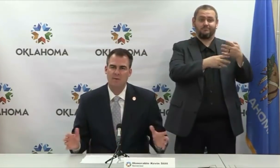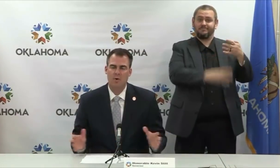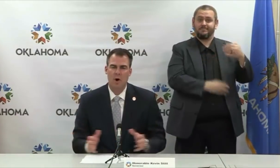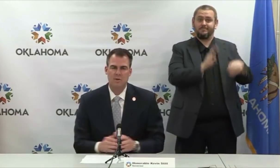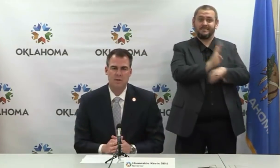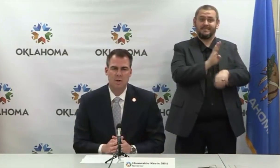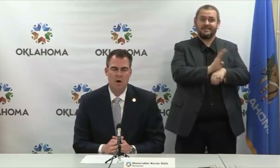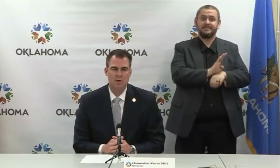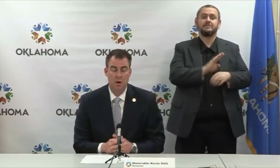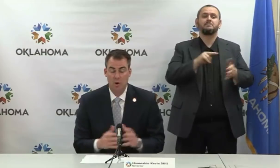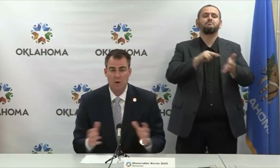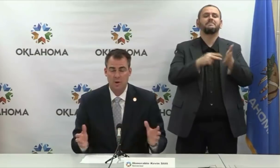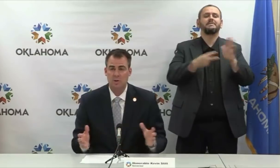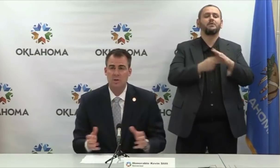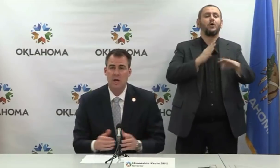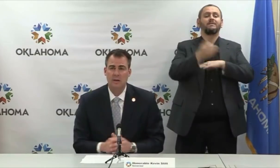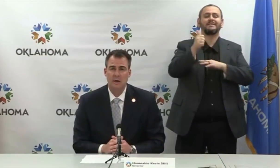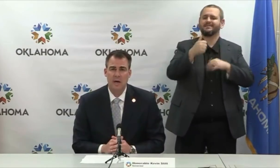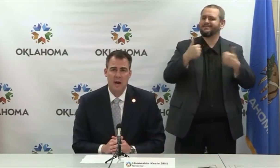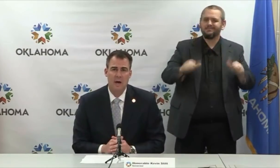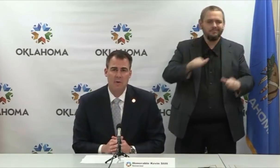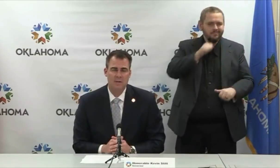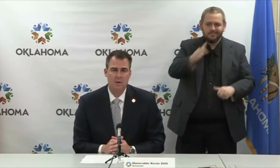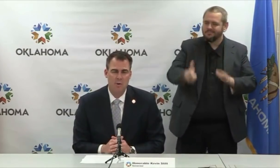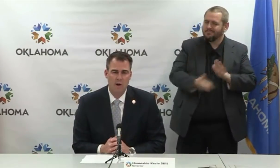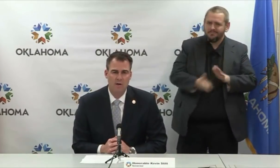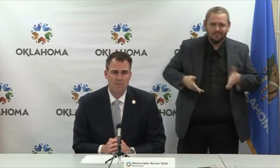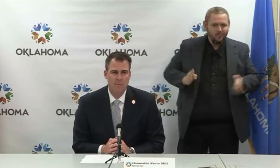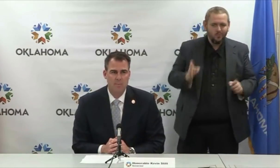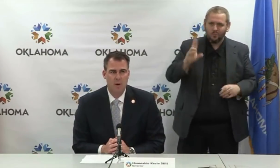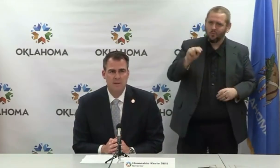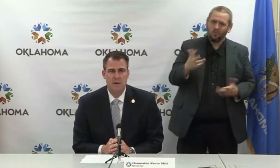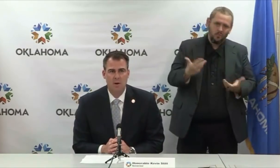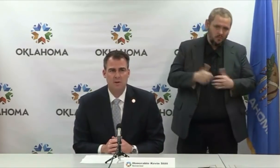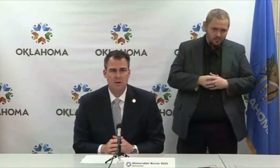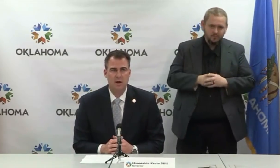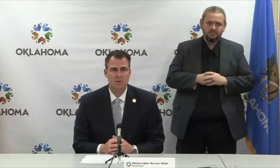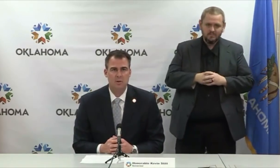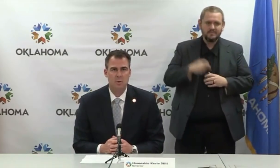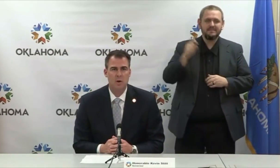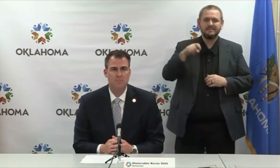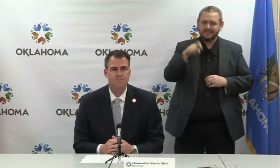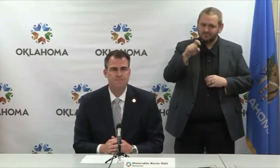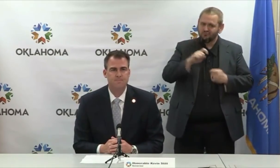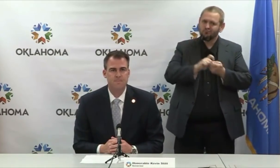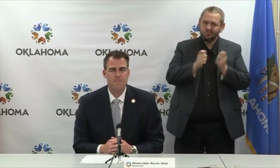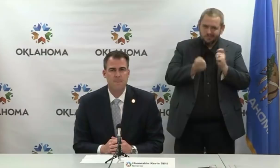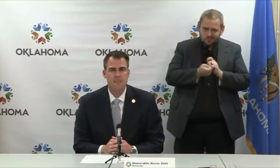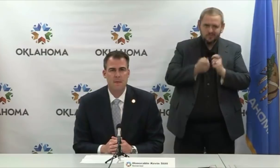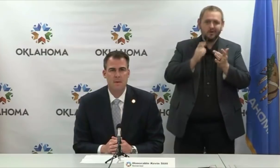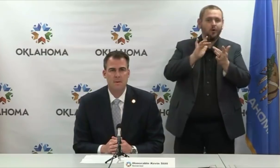directive across our state, and I know that's the directive from the president across the country as well.